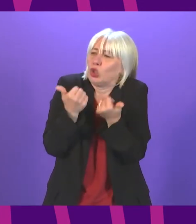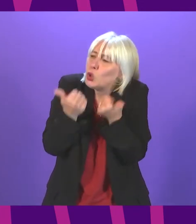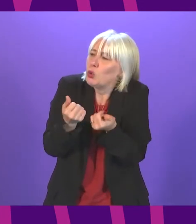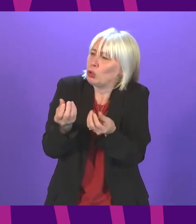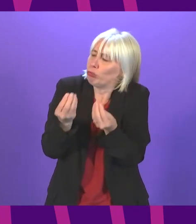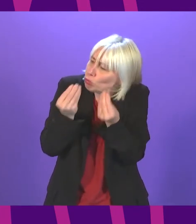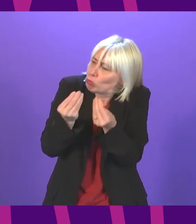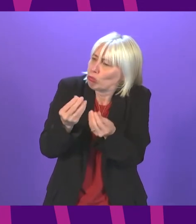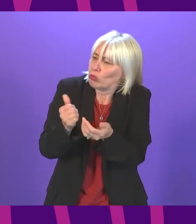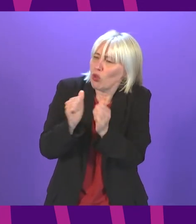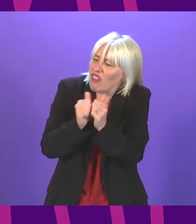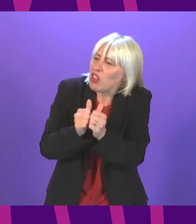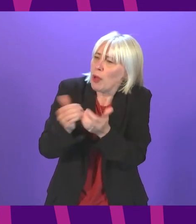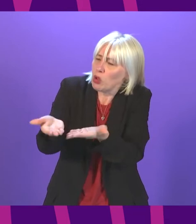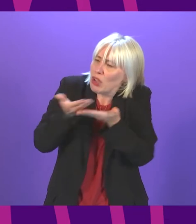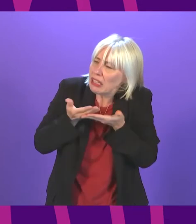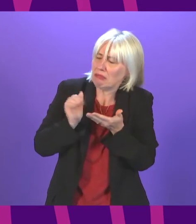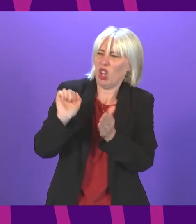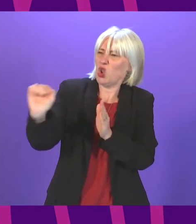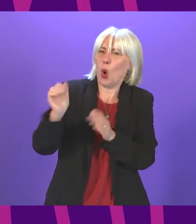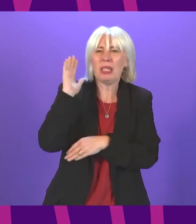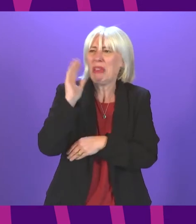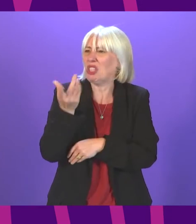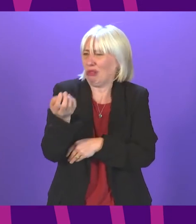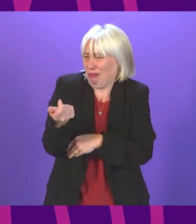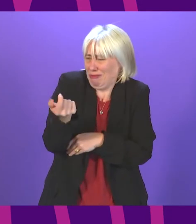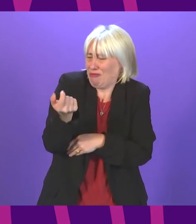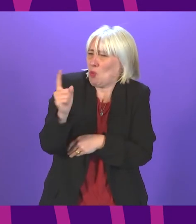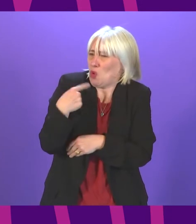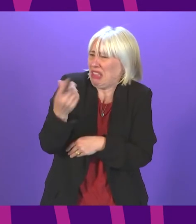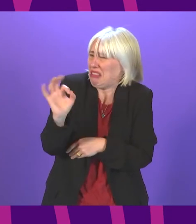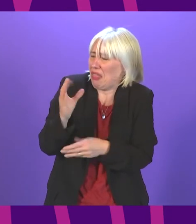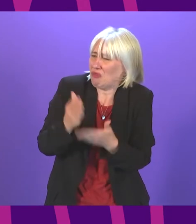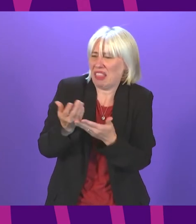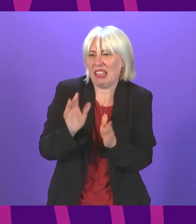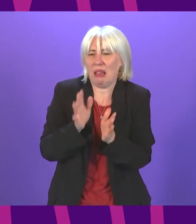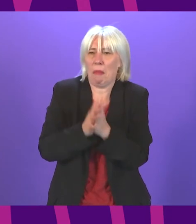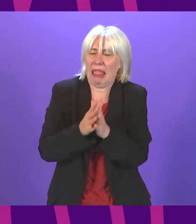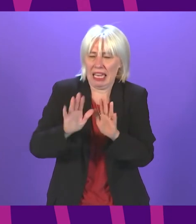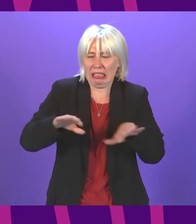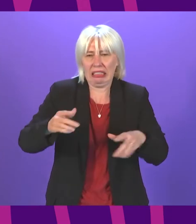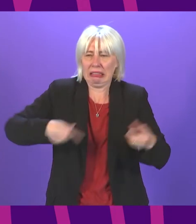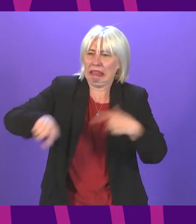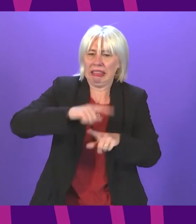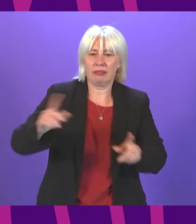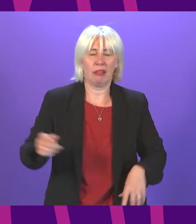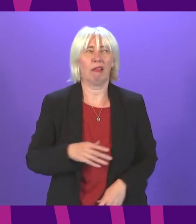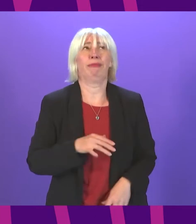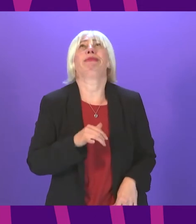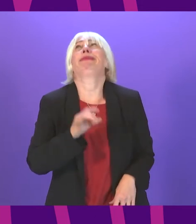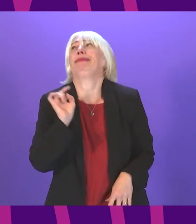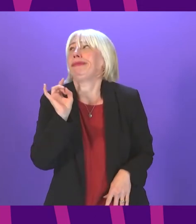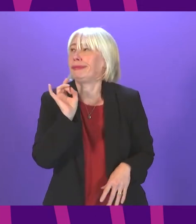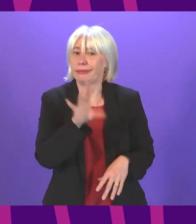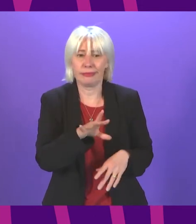instead of what we've had five minutes into his speech. Douglas Ross. The irony, the irony, Deputy Presiding